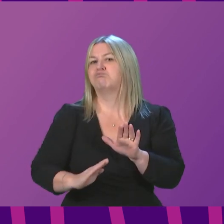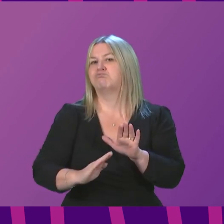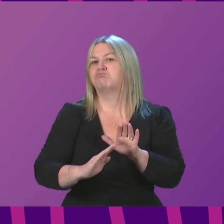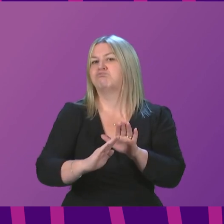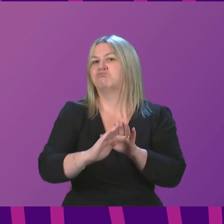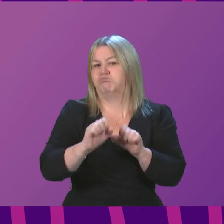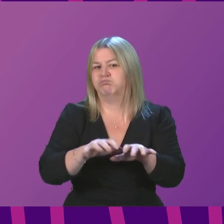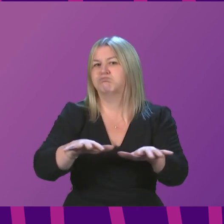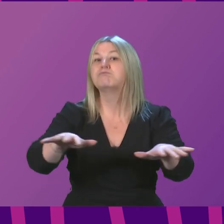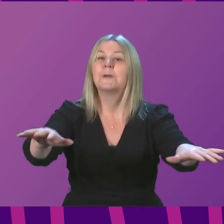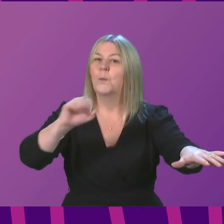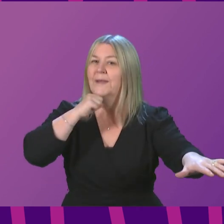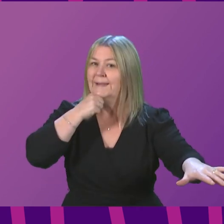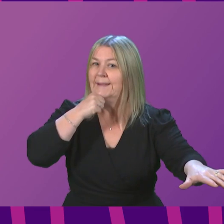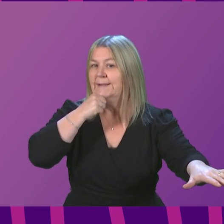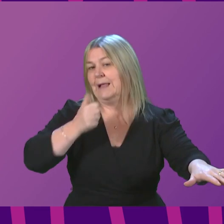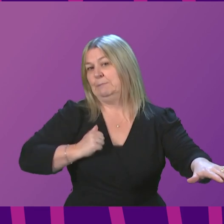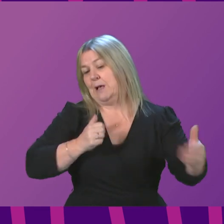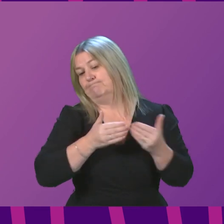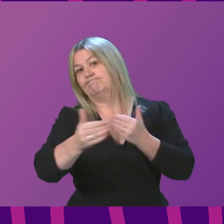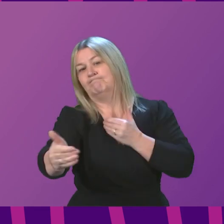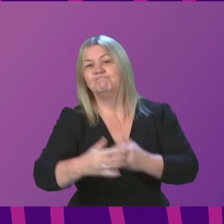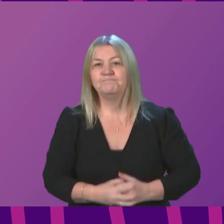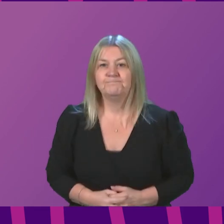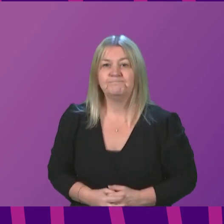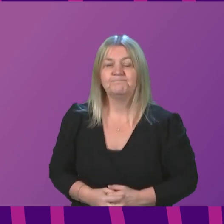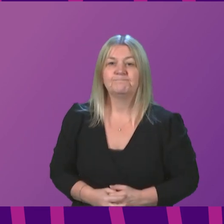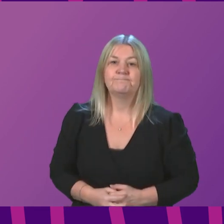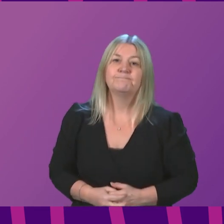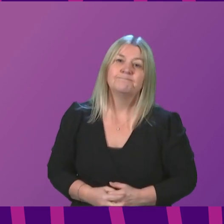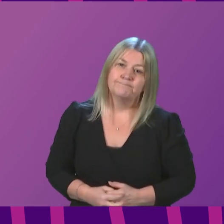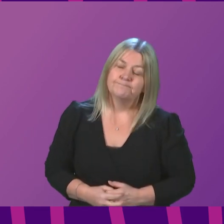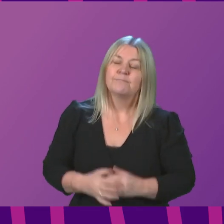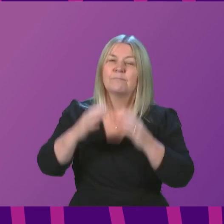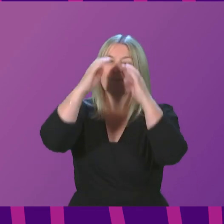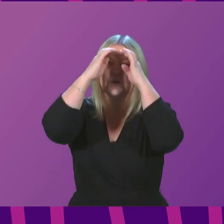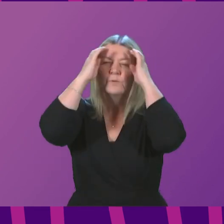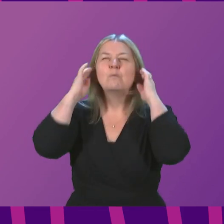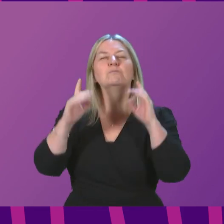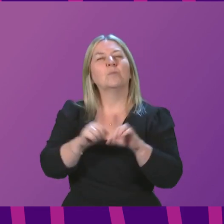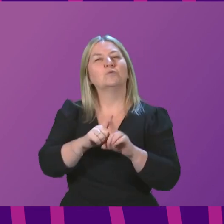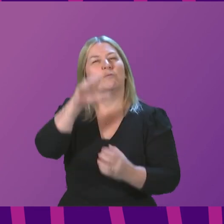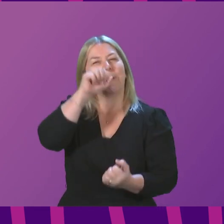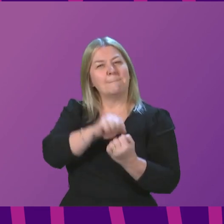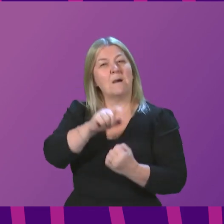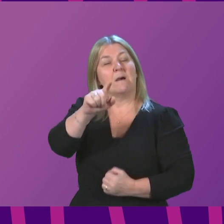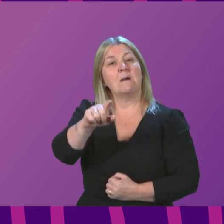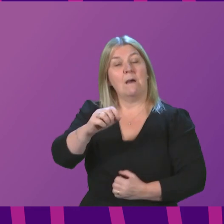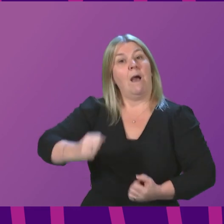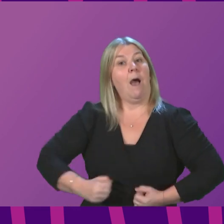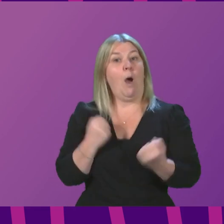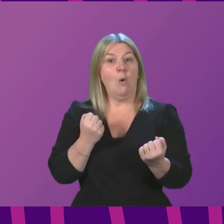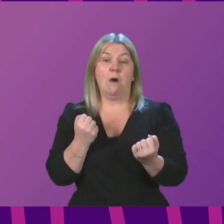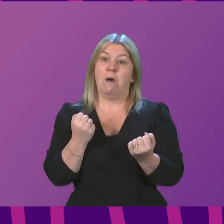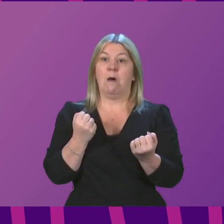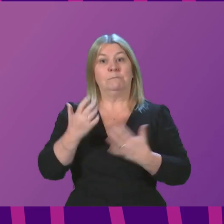days and, indeed, possibly in the weeks ahead. That said, it is also important to remember that our individual and